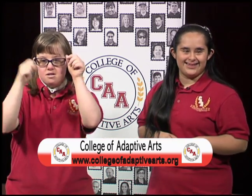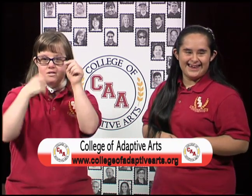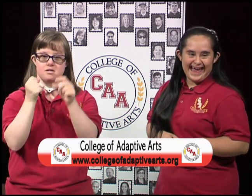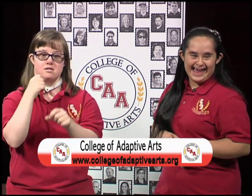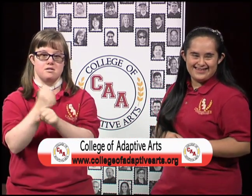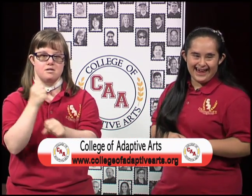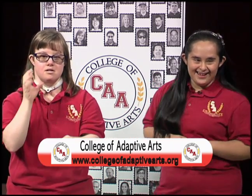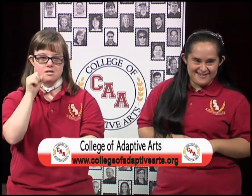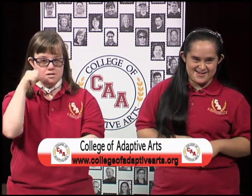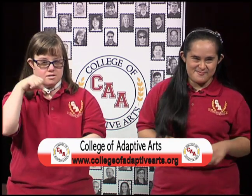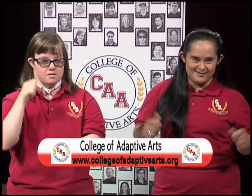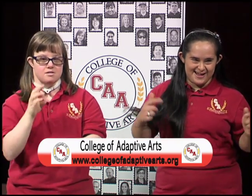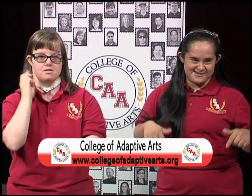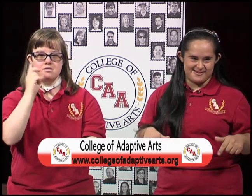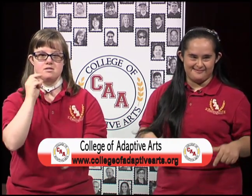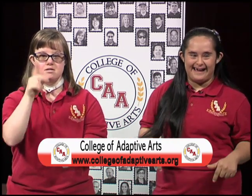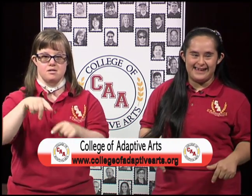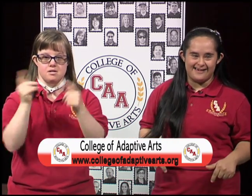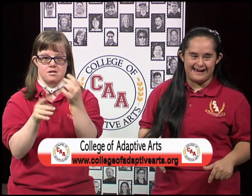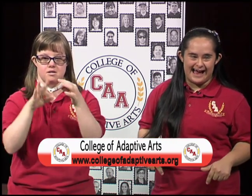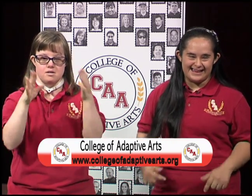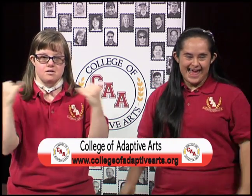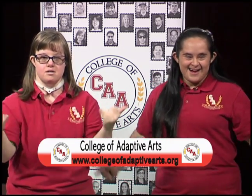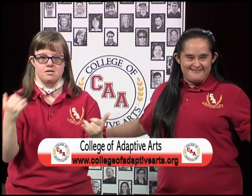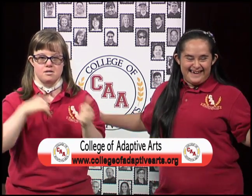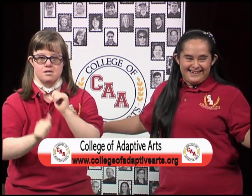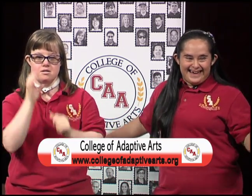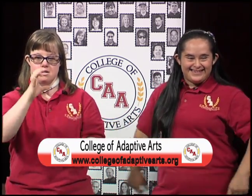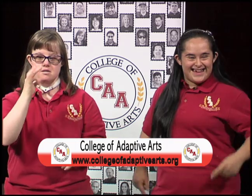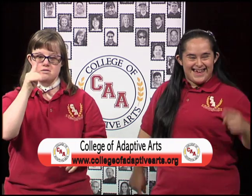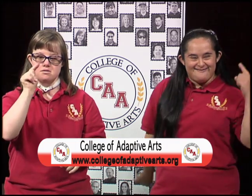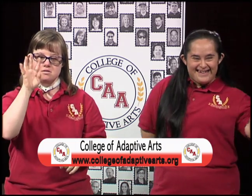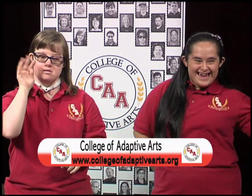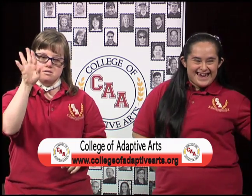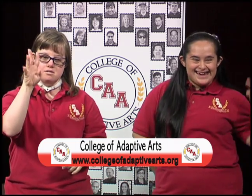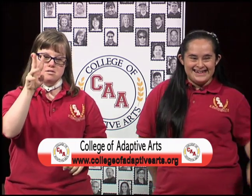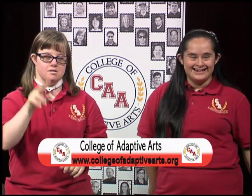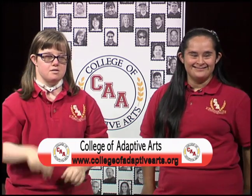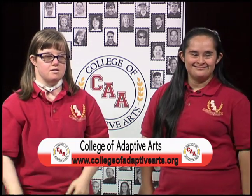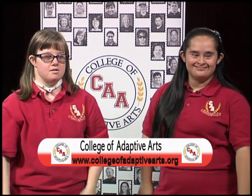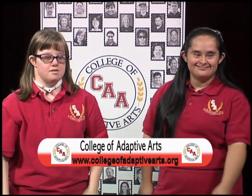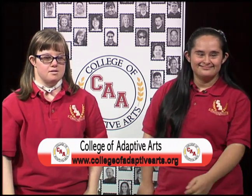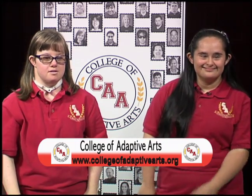yes, and television production right here at CREA-TV!